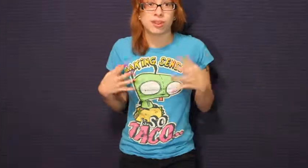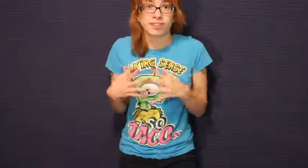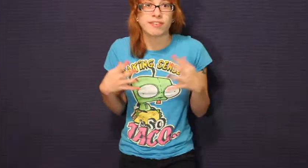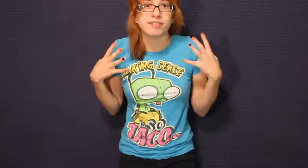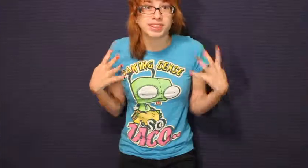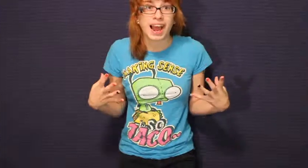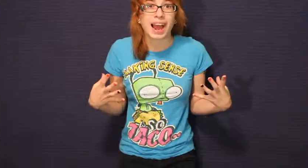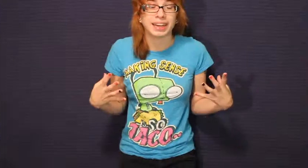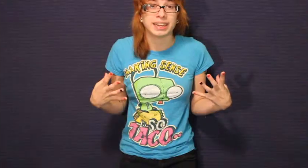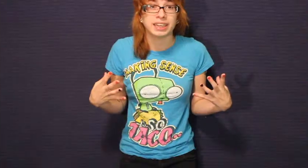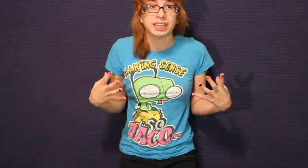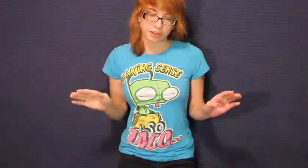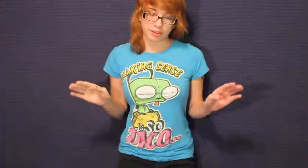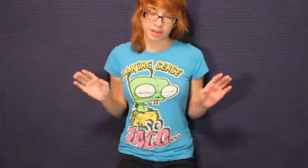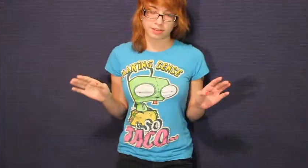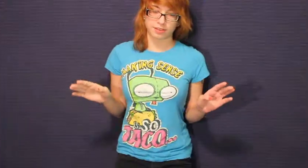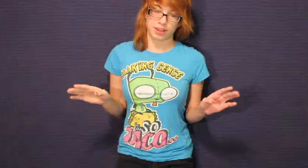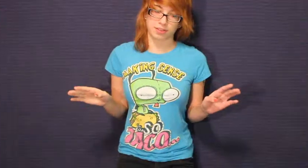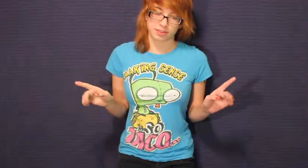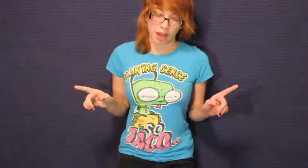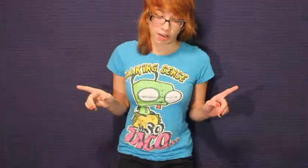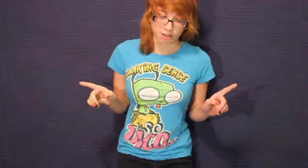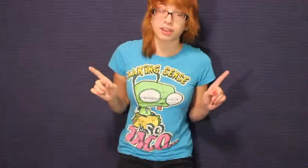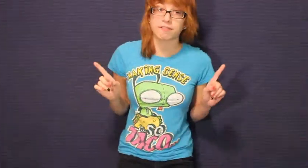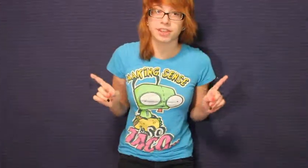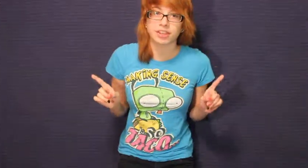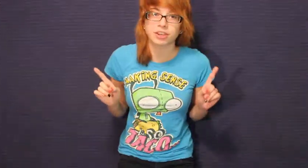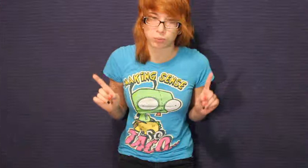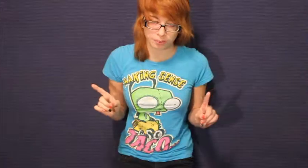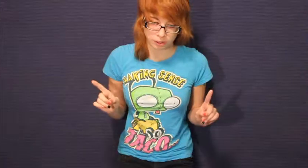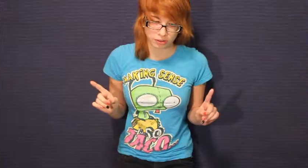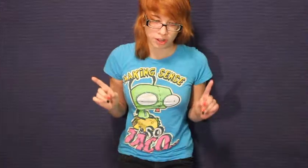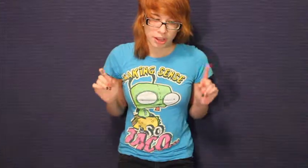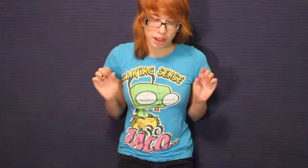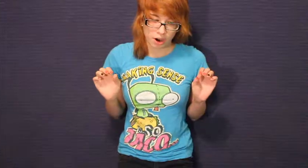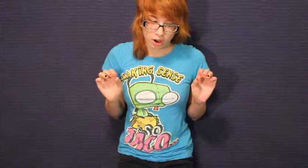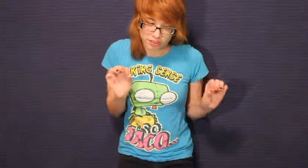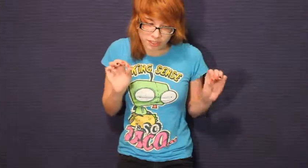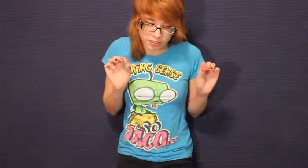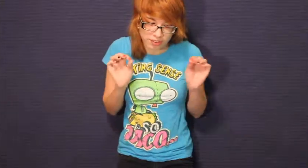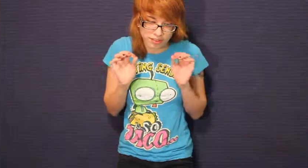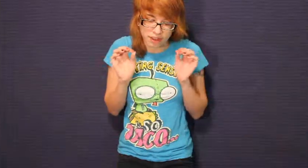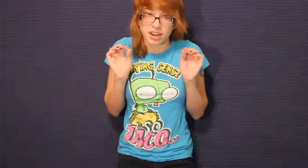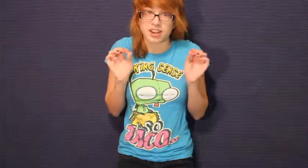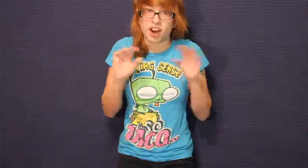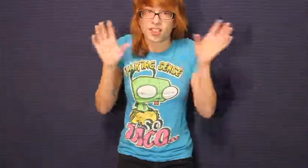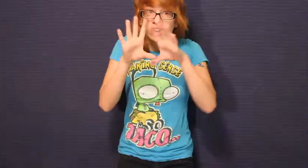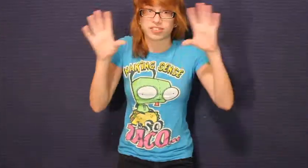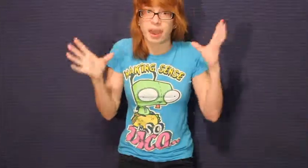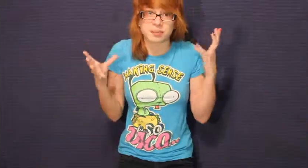2005 died. It's given tens of thousands of dollars to convicted criminals, arsonists, and other types